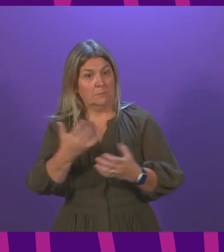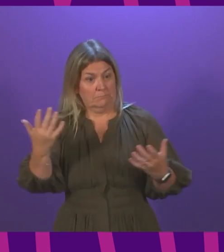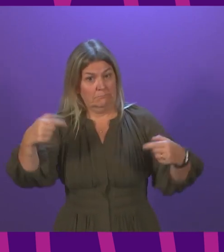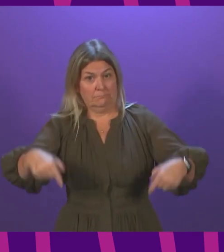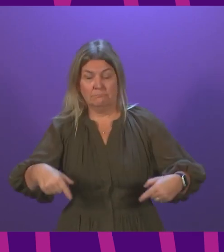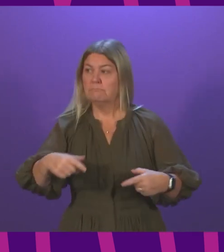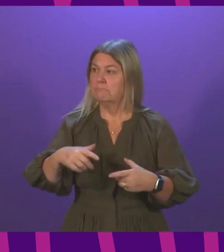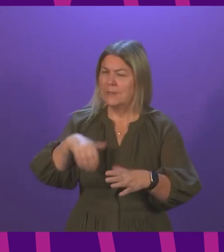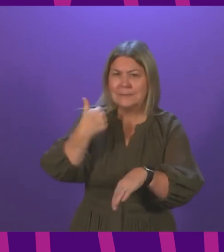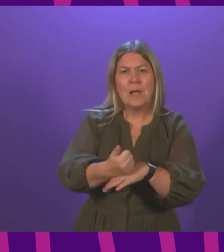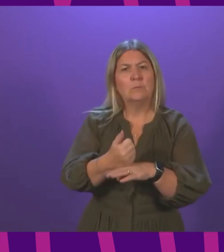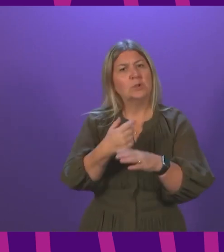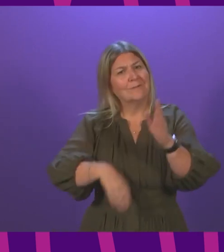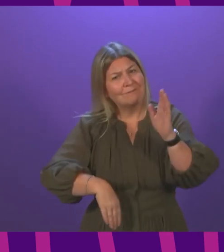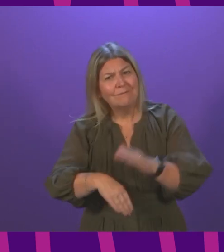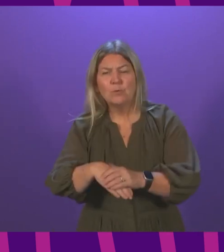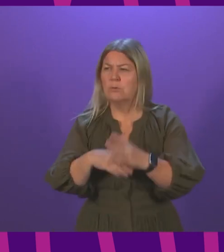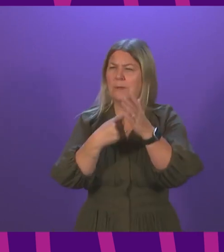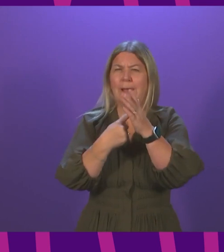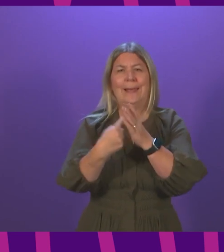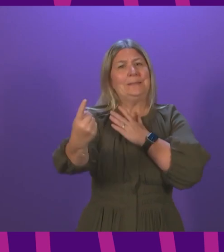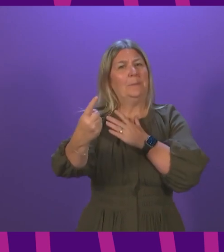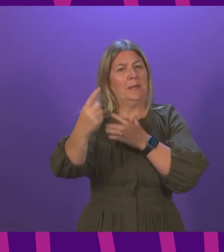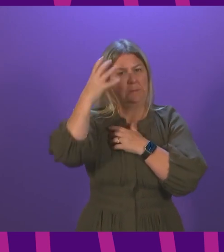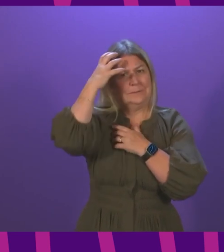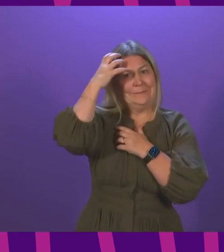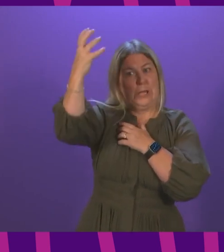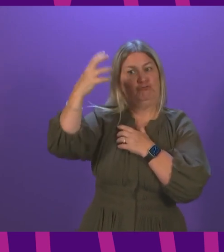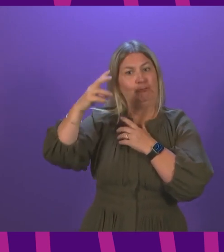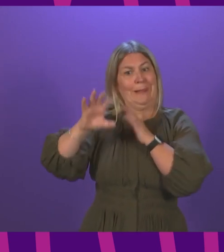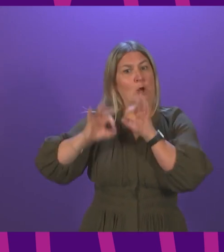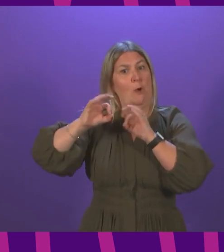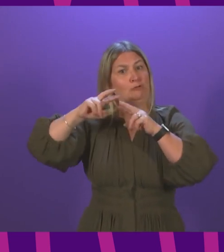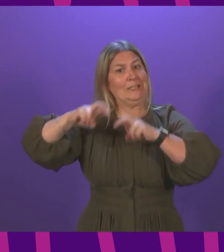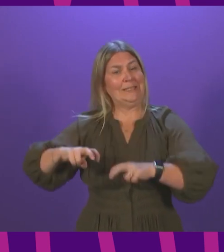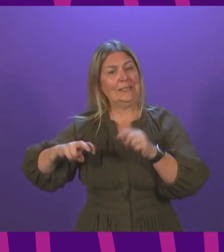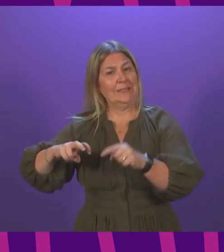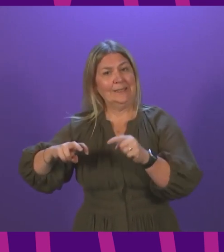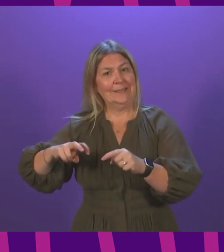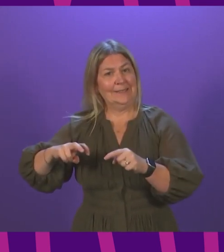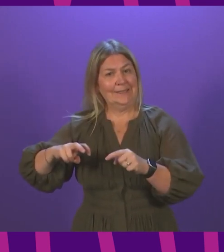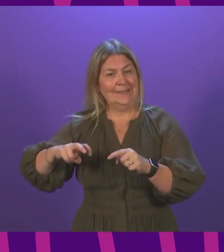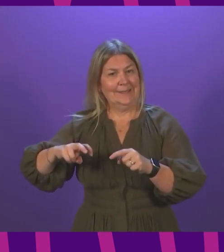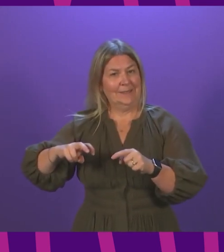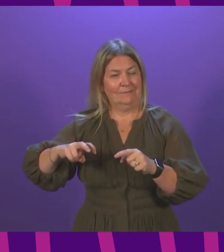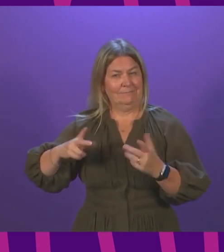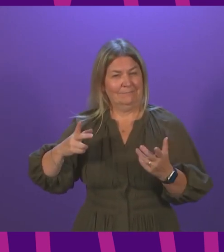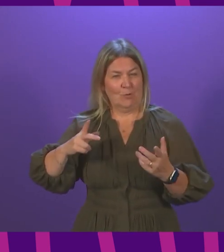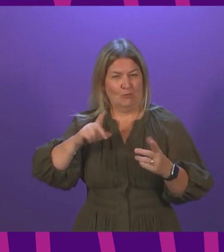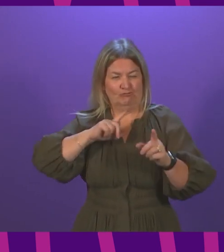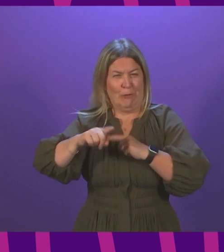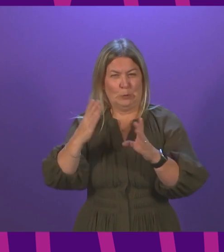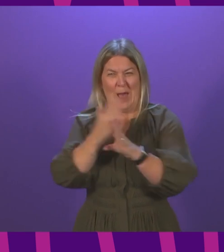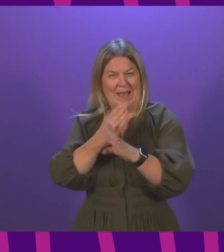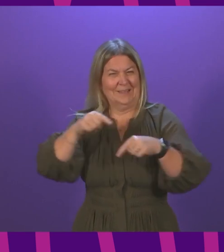full independent statutory public inquiry cannot be said to be a government that is somehow trying to hide away